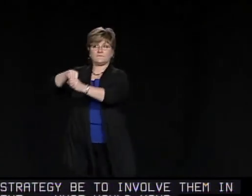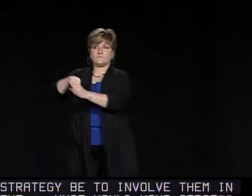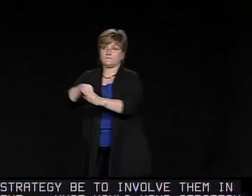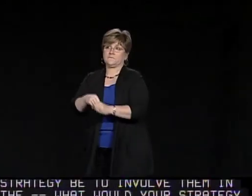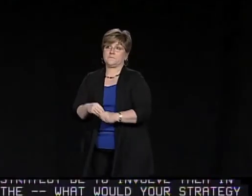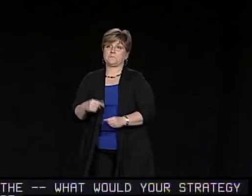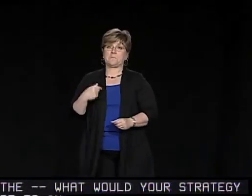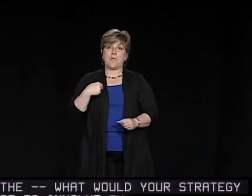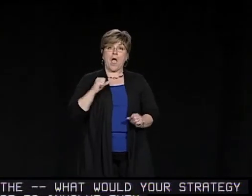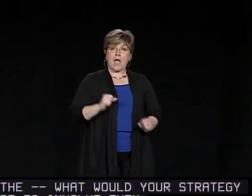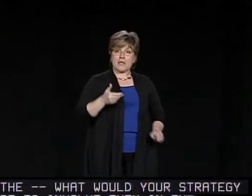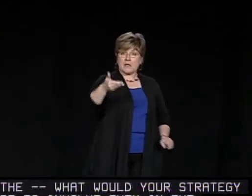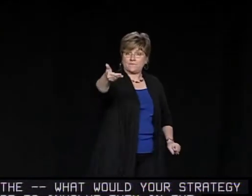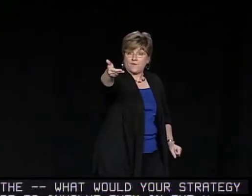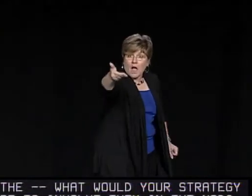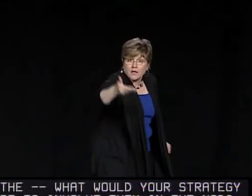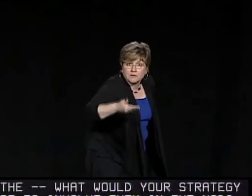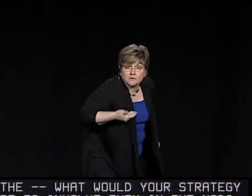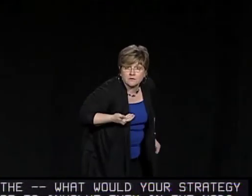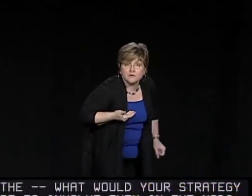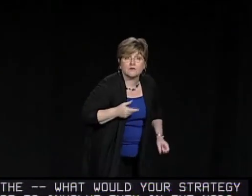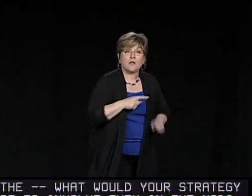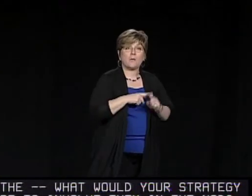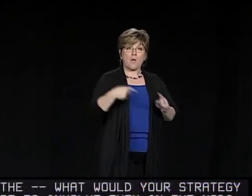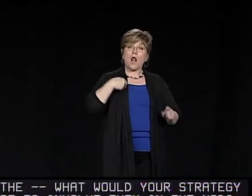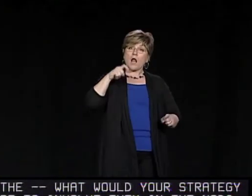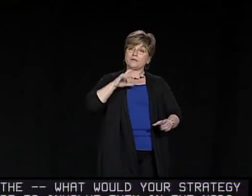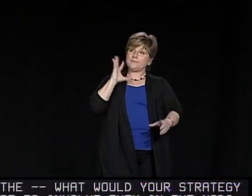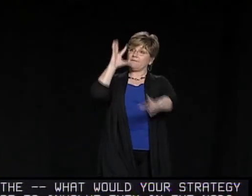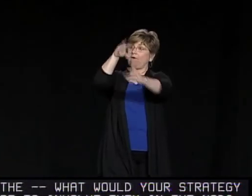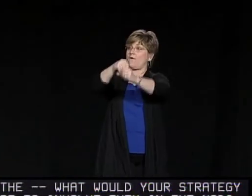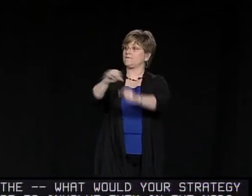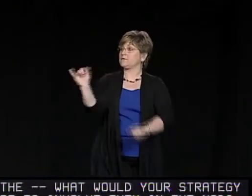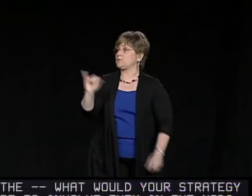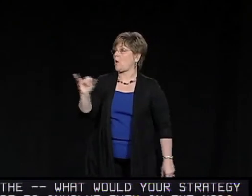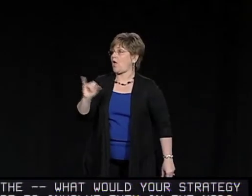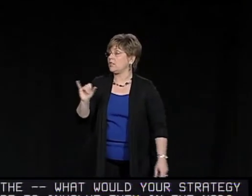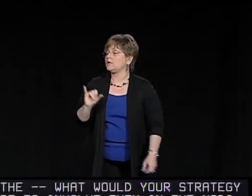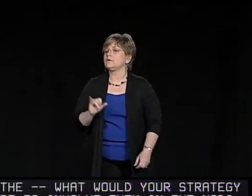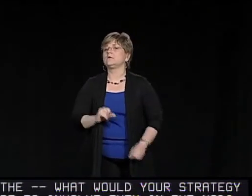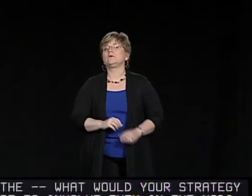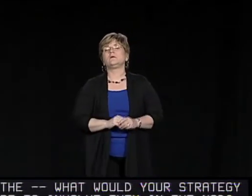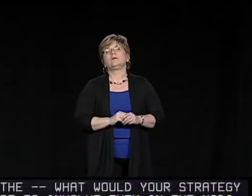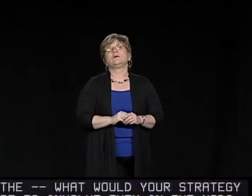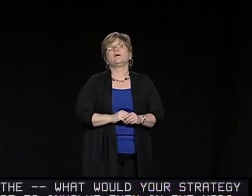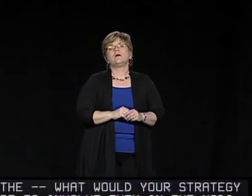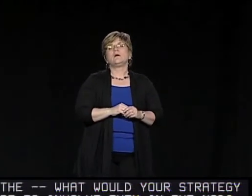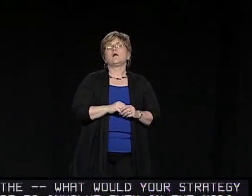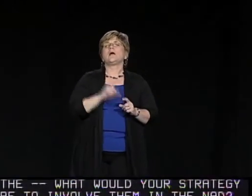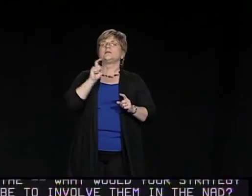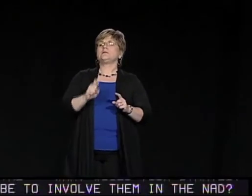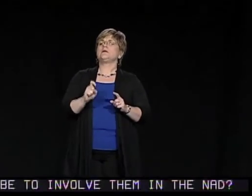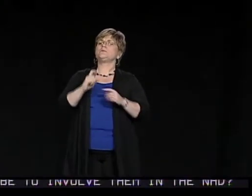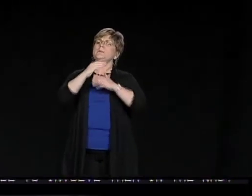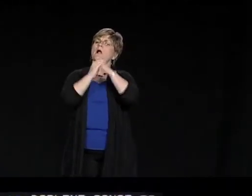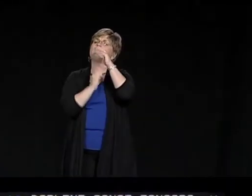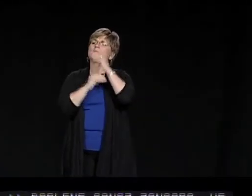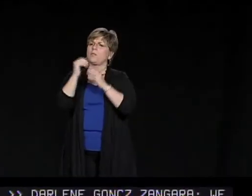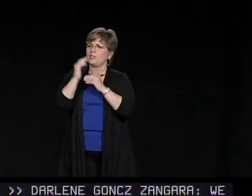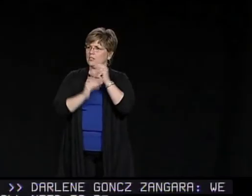We all need to be involved. And that can come through inviting people here, but also going out into the